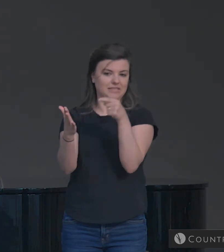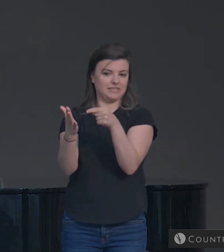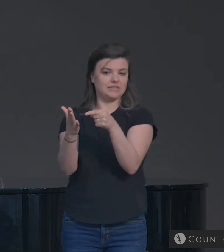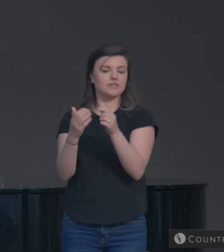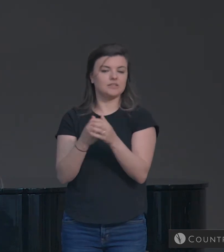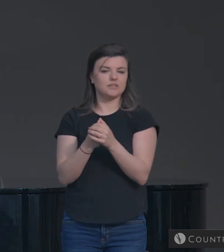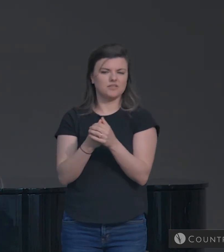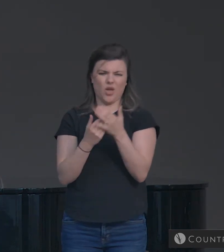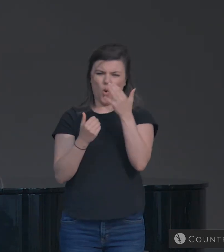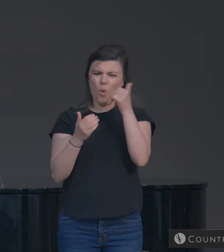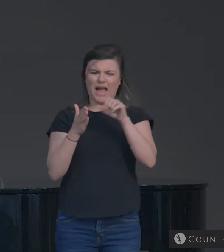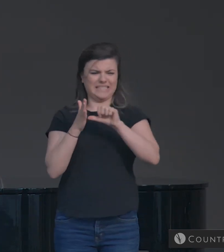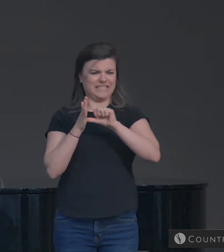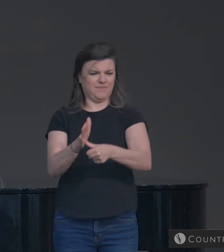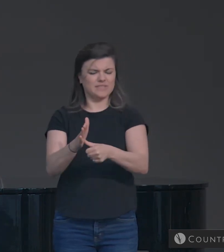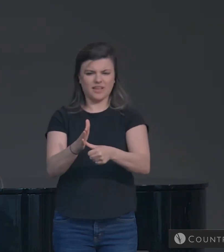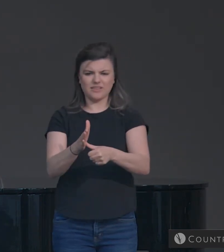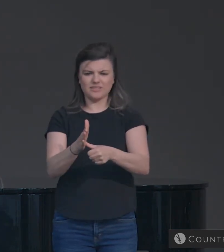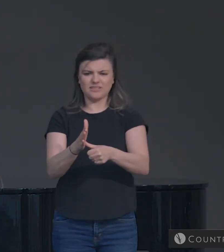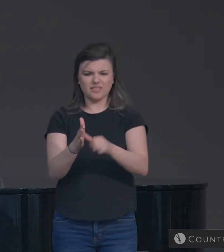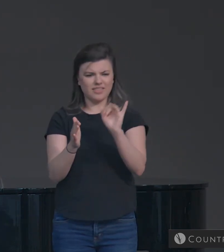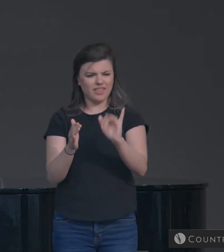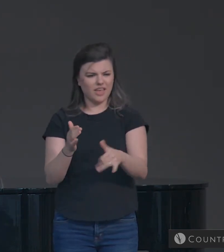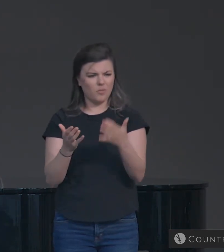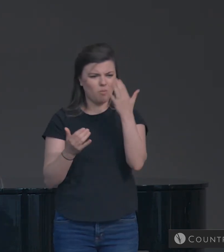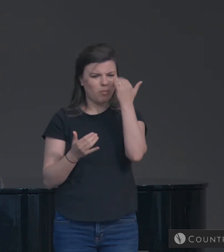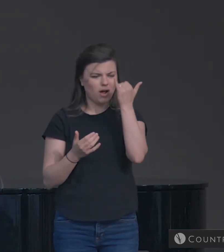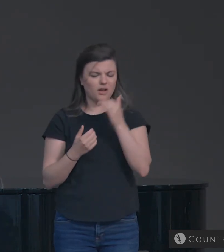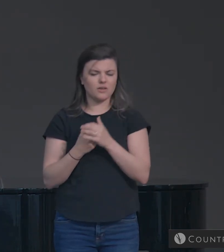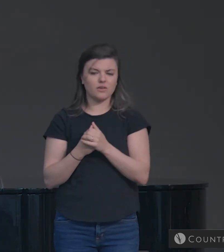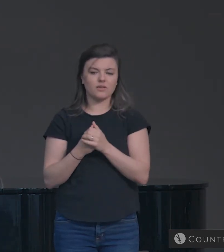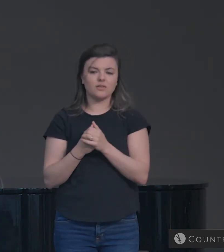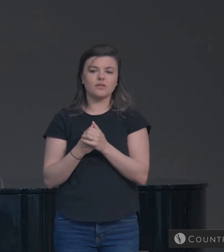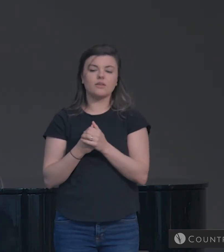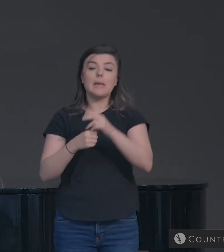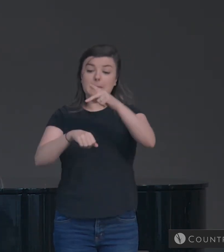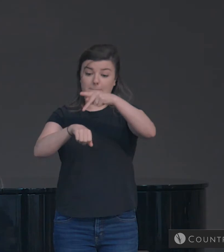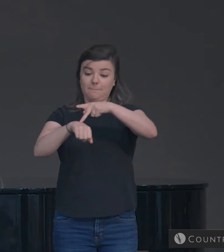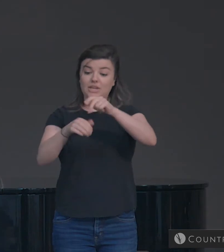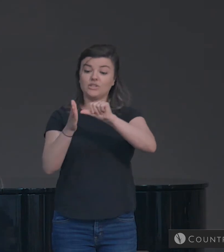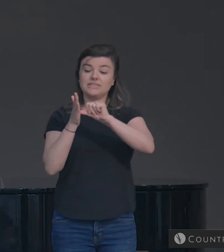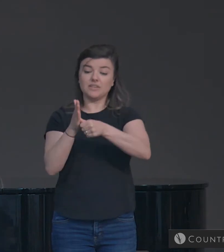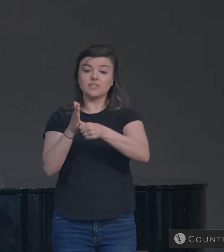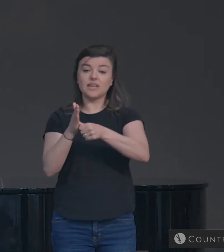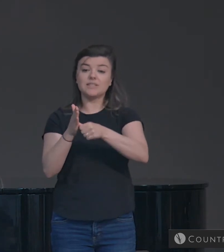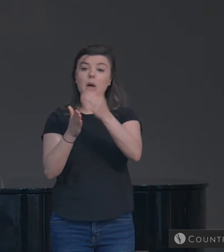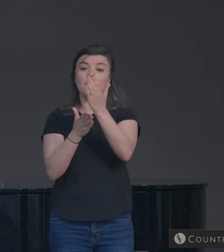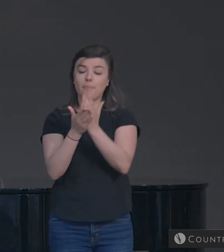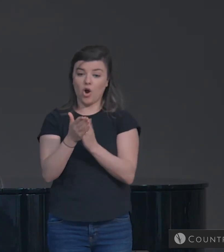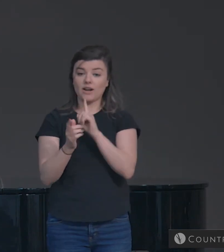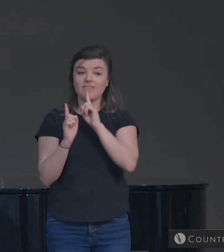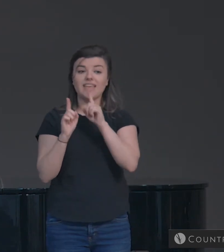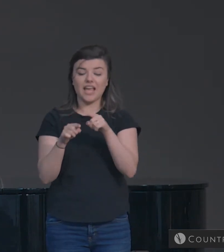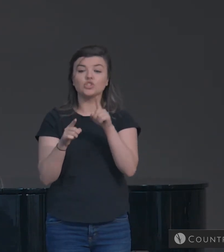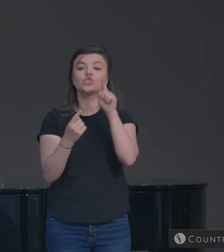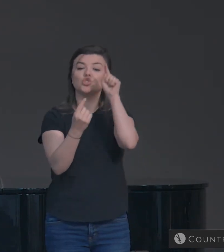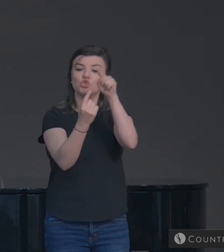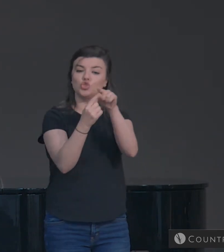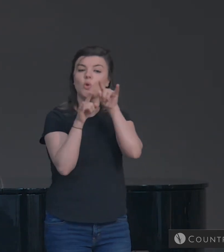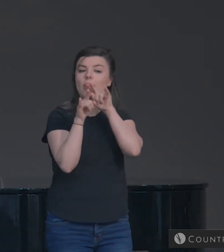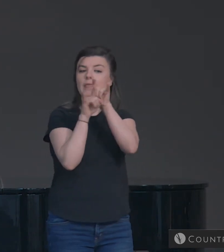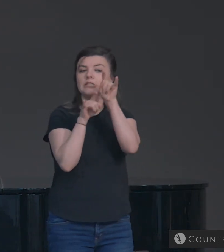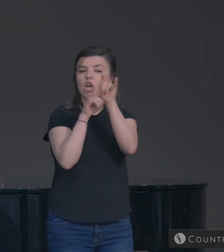Why is he making such a strong statement? Well, he's making it as part of his answer to the scoffers'